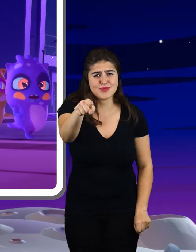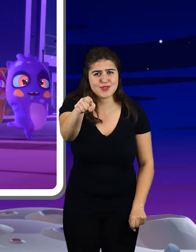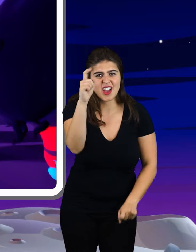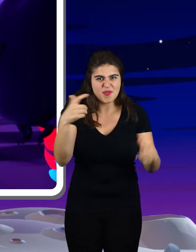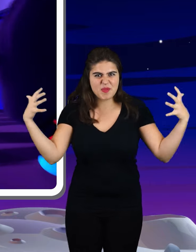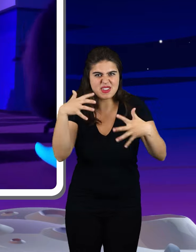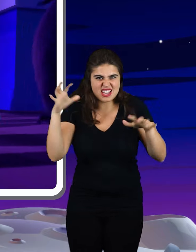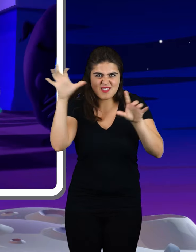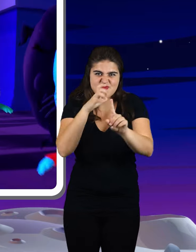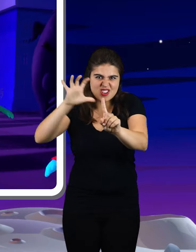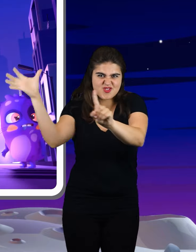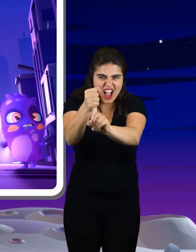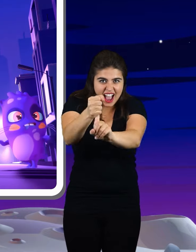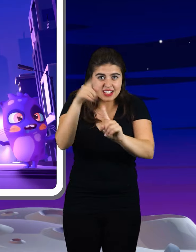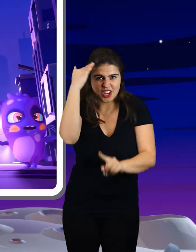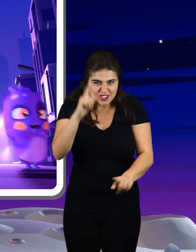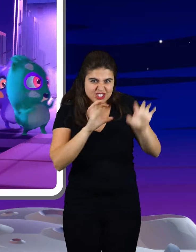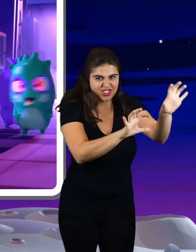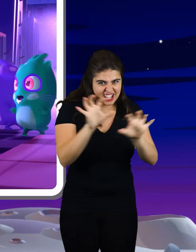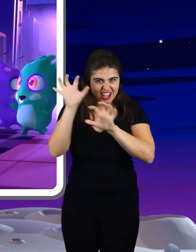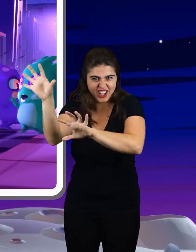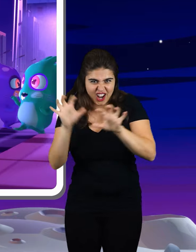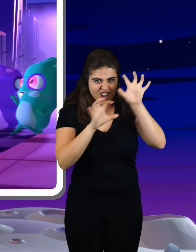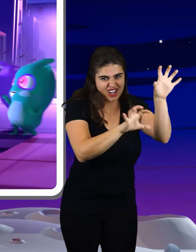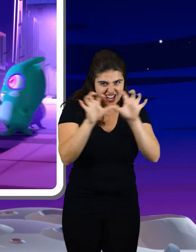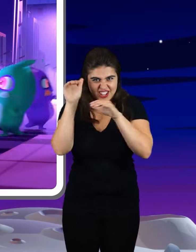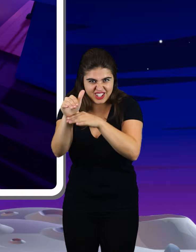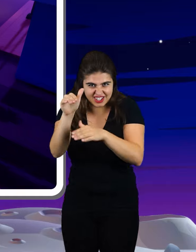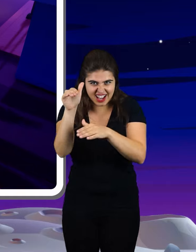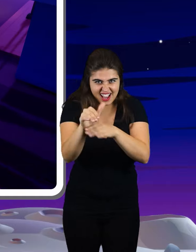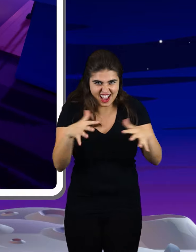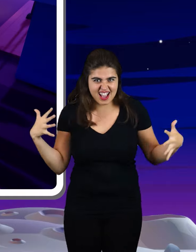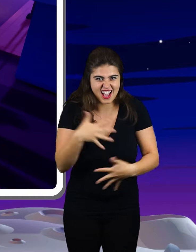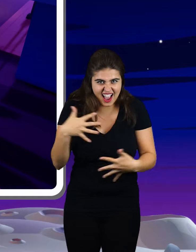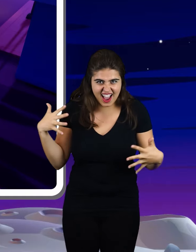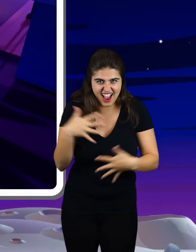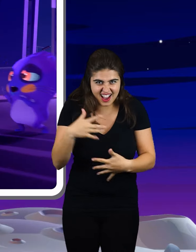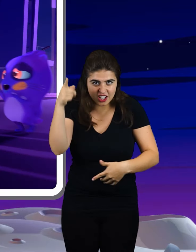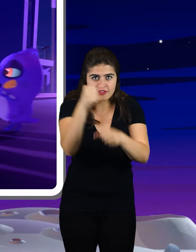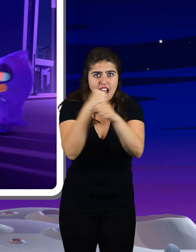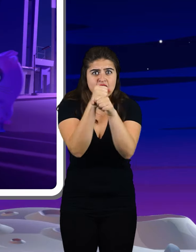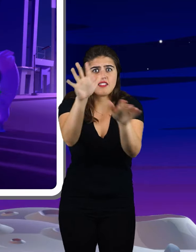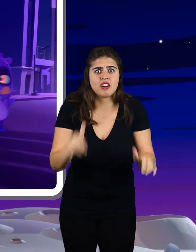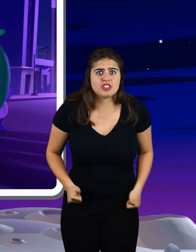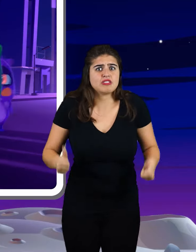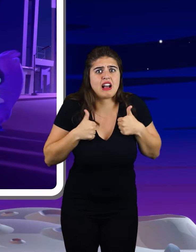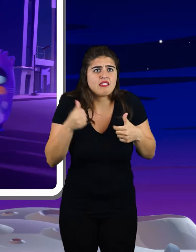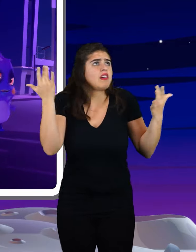beast about to strike You know it's thriller, thriller night You're fighting for your life inside